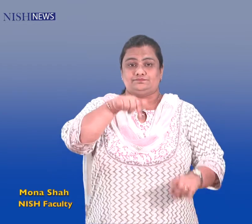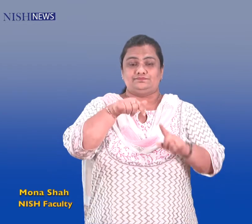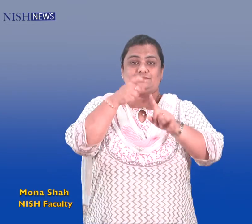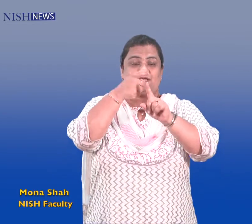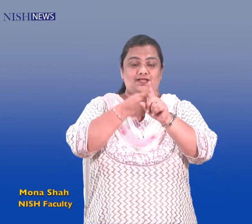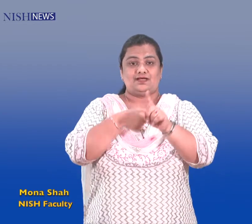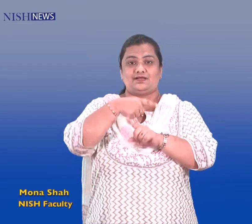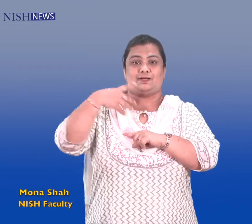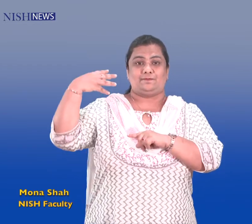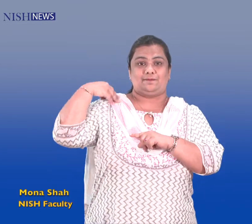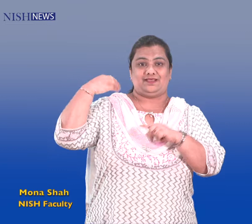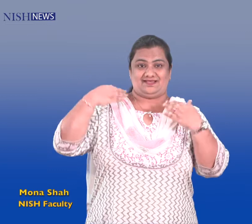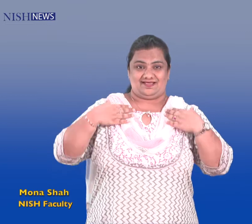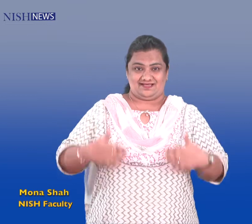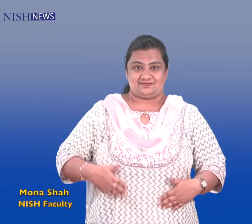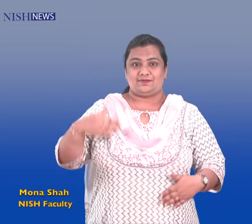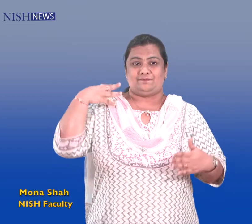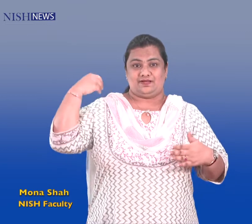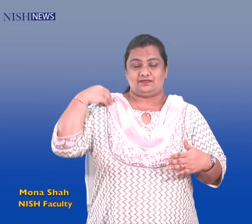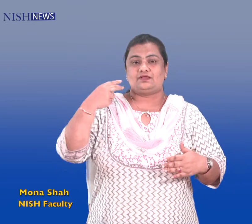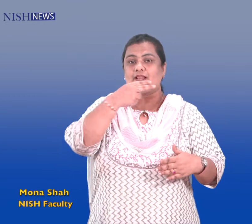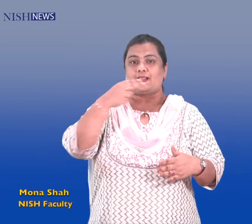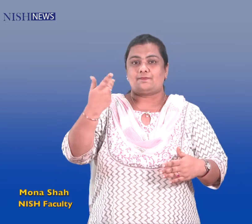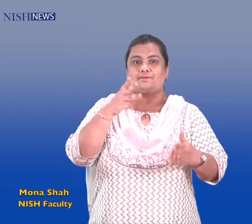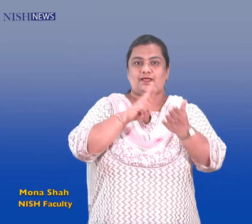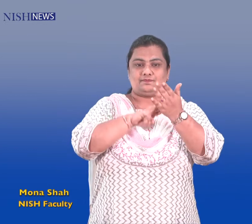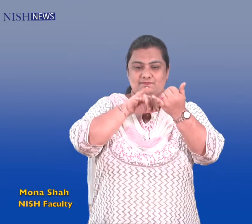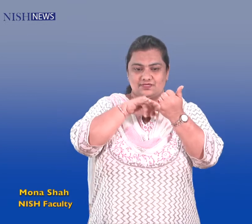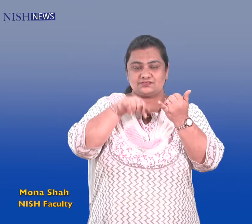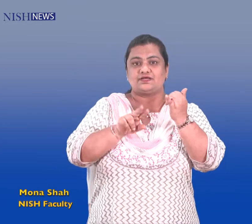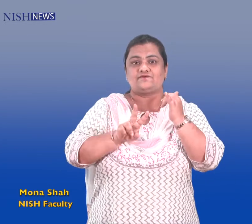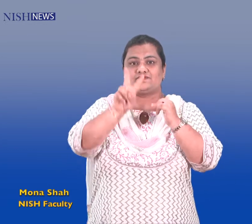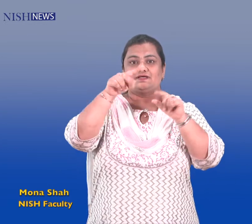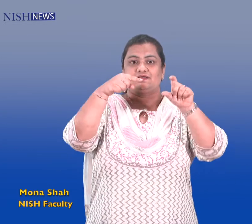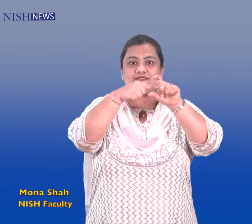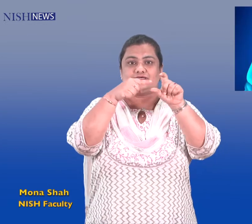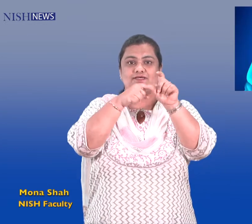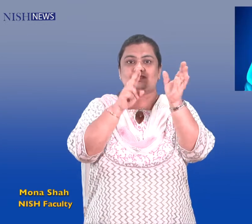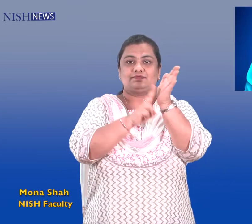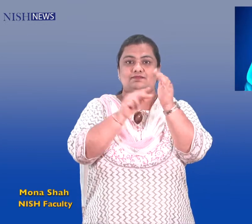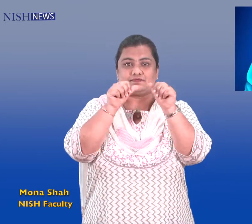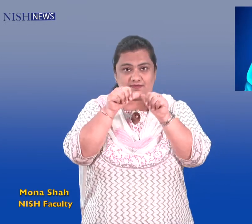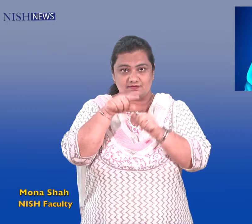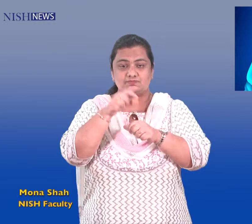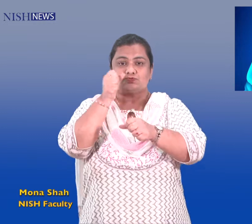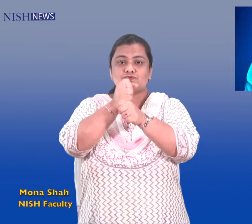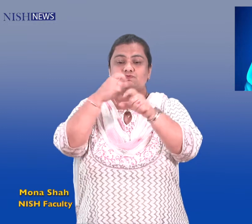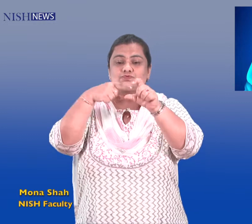Health Minister Ms. Veena George informed that pulmonary rehabilitation clinics will be started in all 227